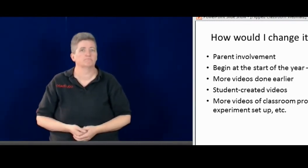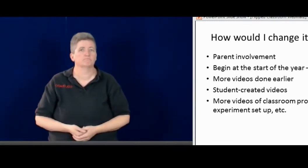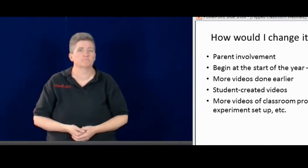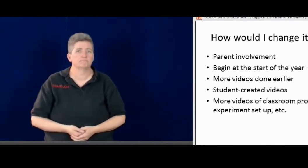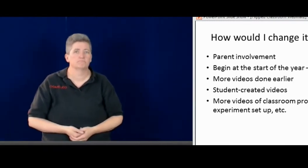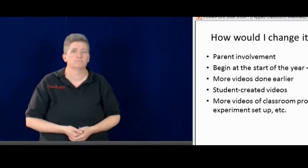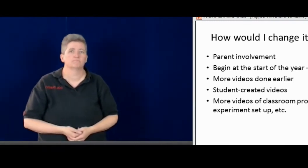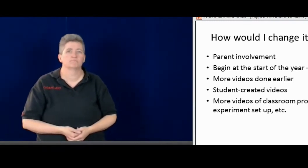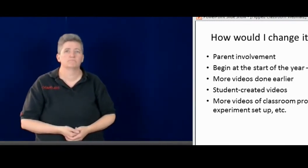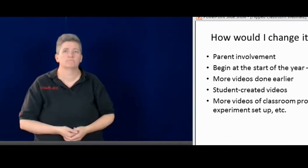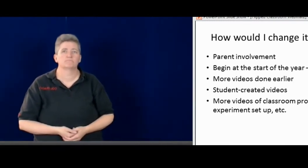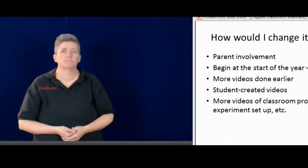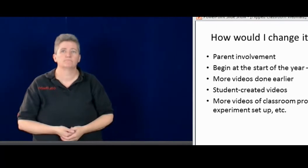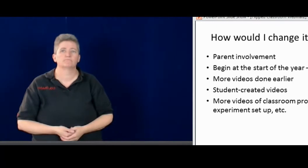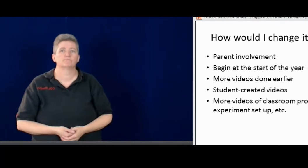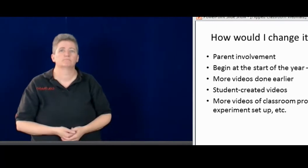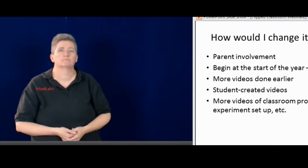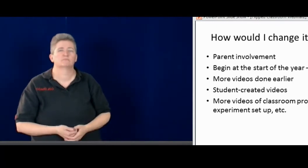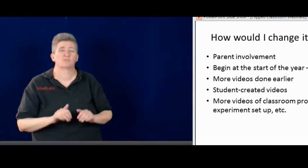thing.